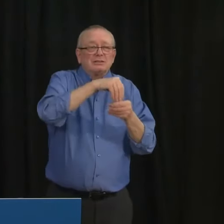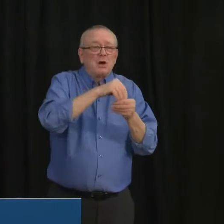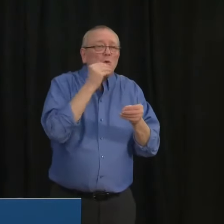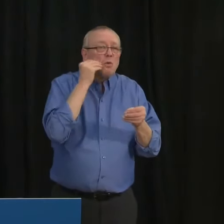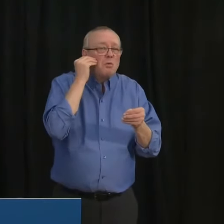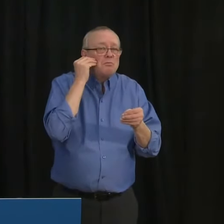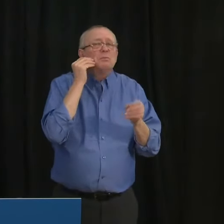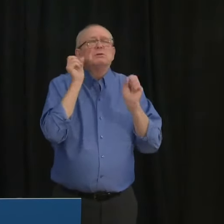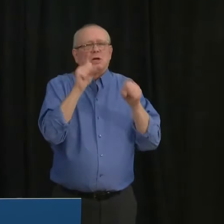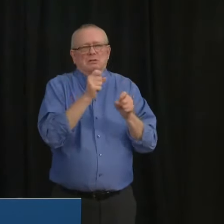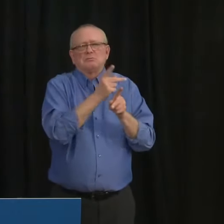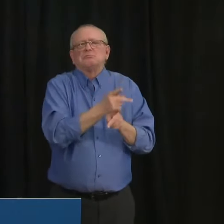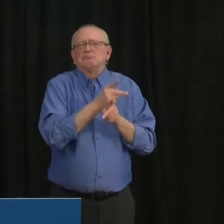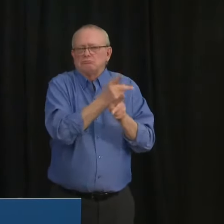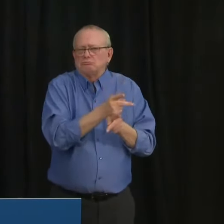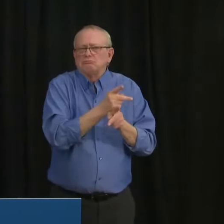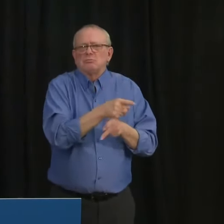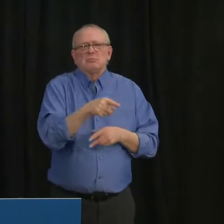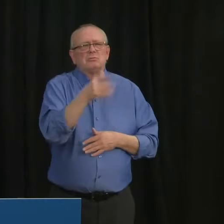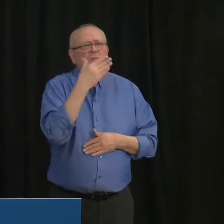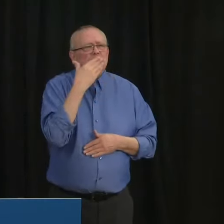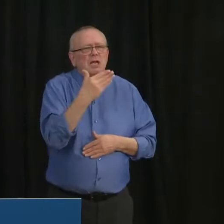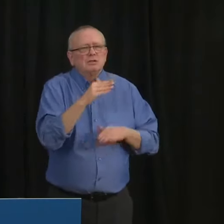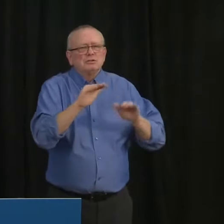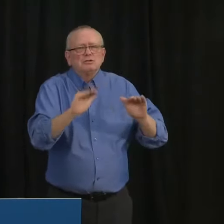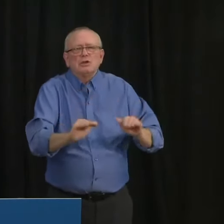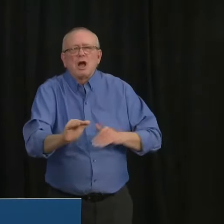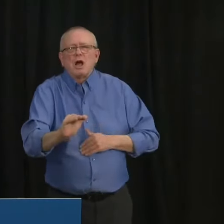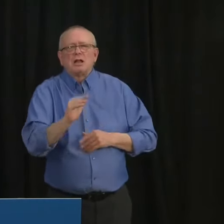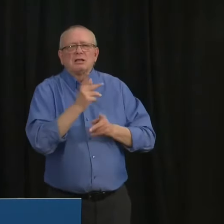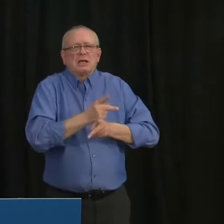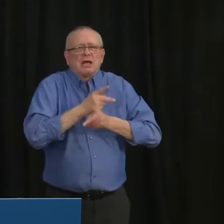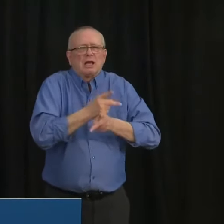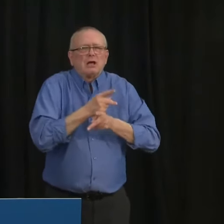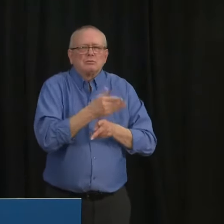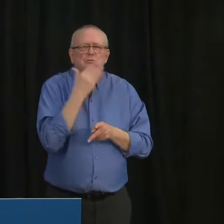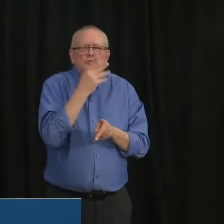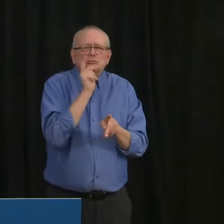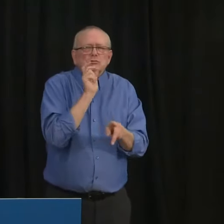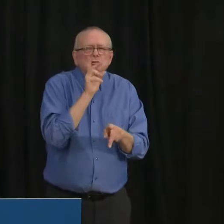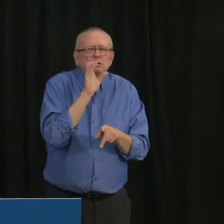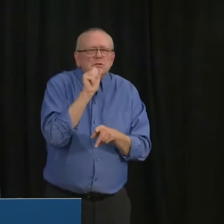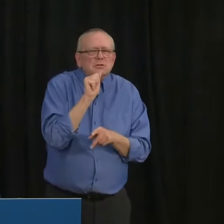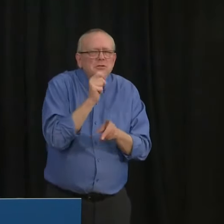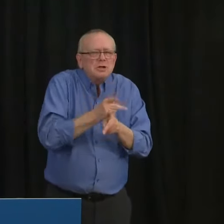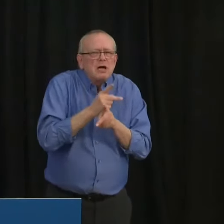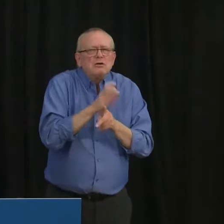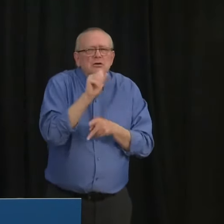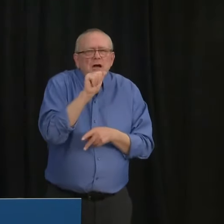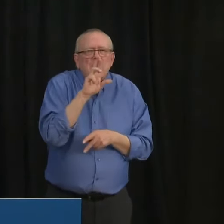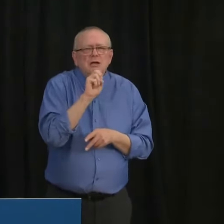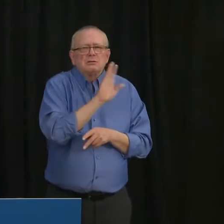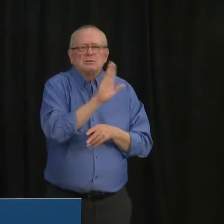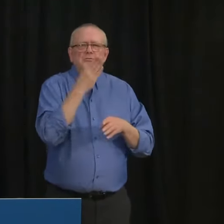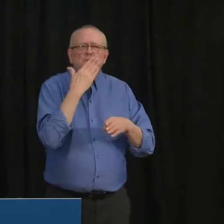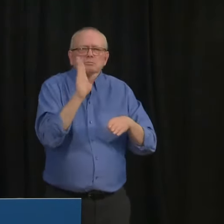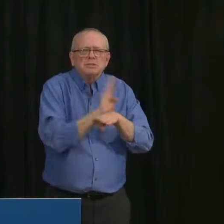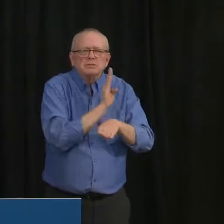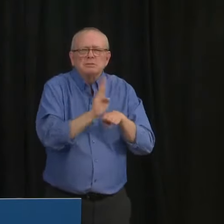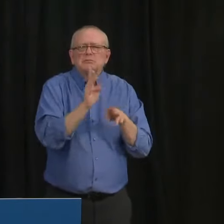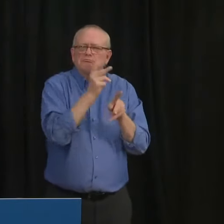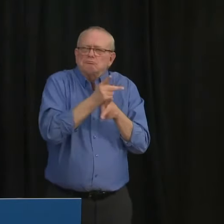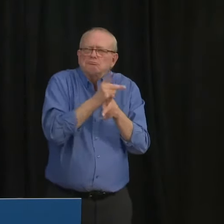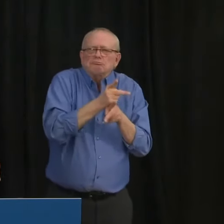spread. Thank you to those child care day care operators and workers. Finally since the beginning of the pandemic